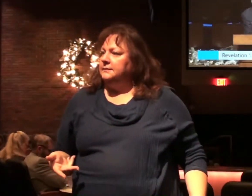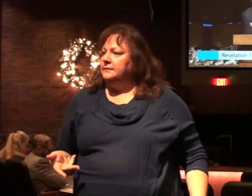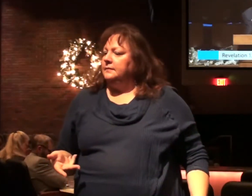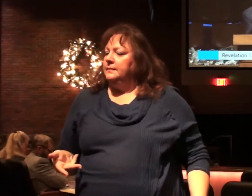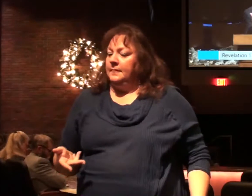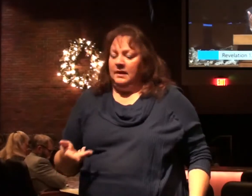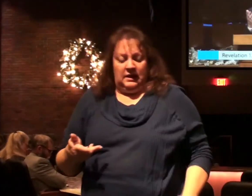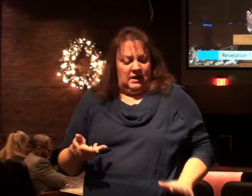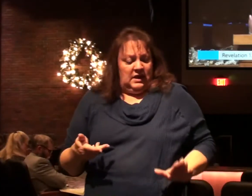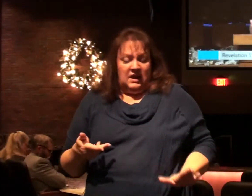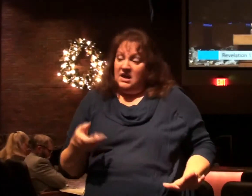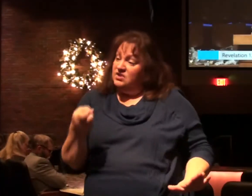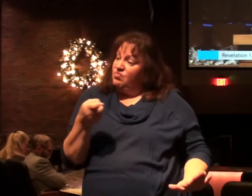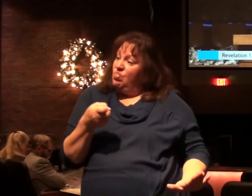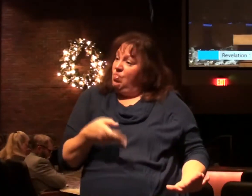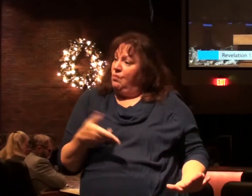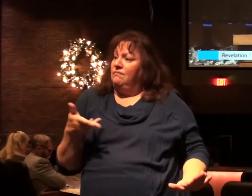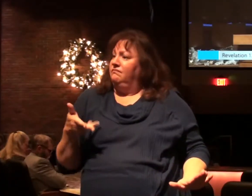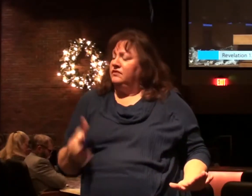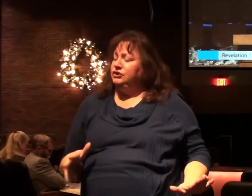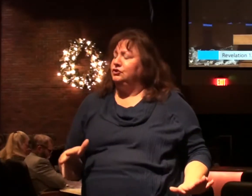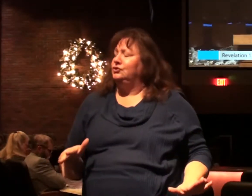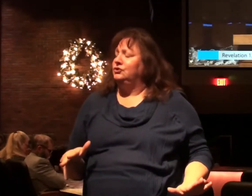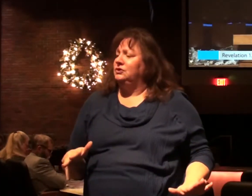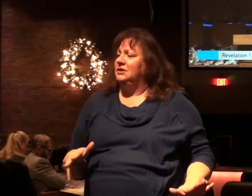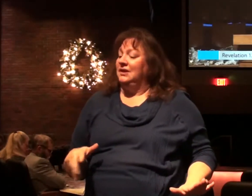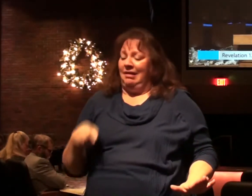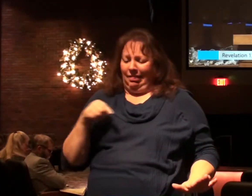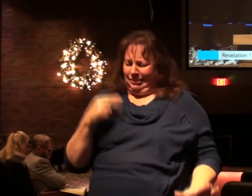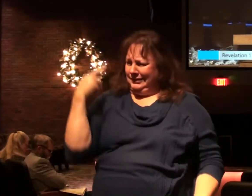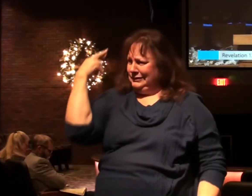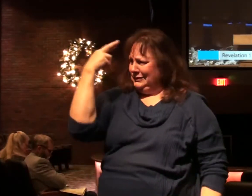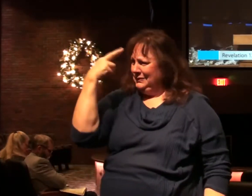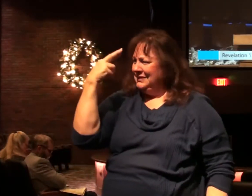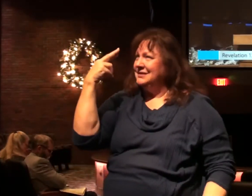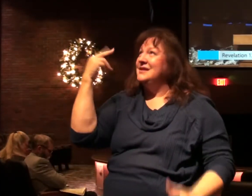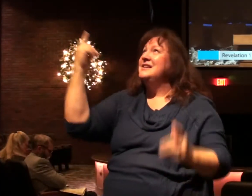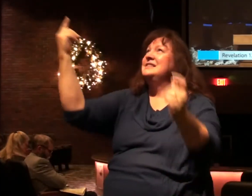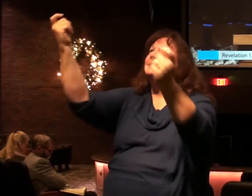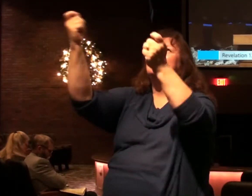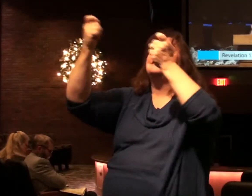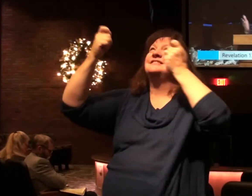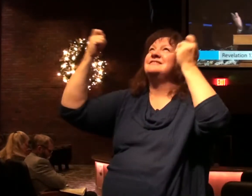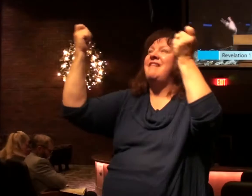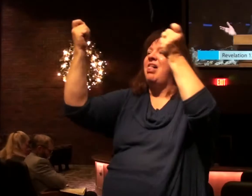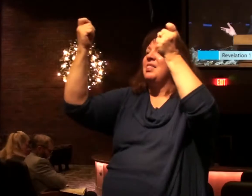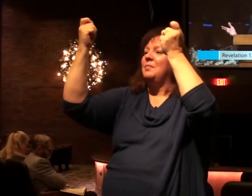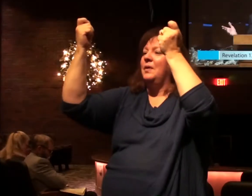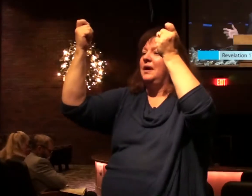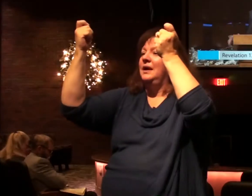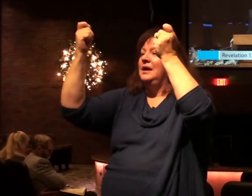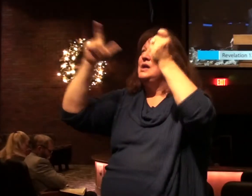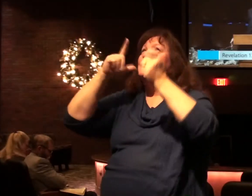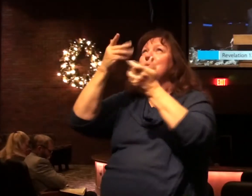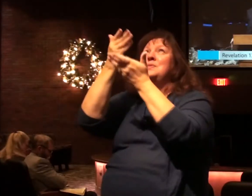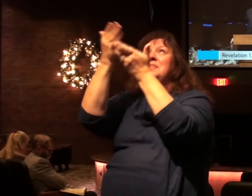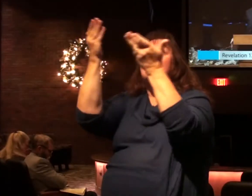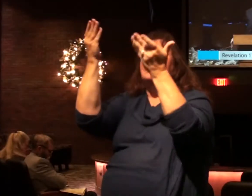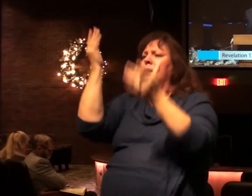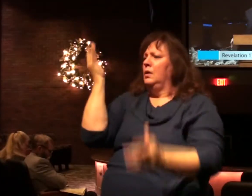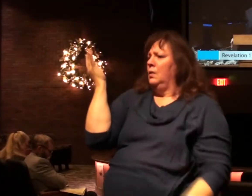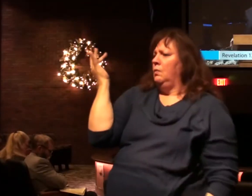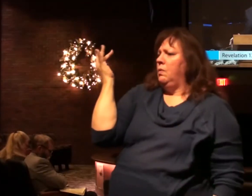And because you've been thrown down, for this reason rejoice, O heavens, and you who dwell in them. Why?